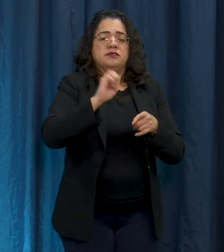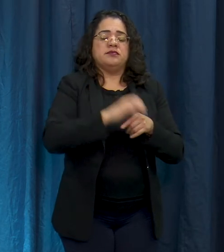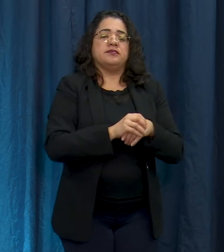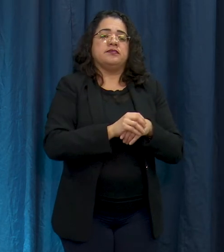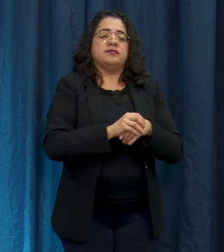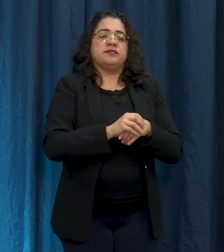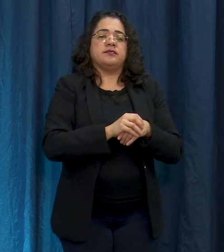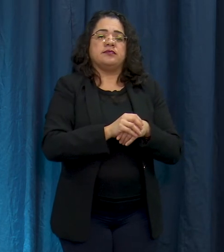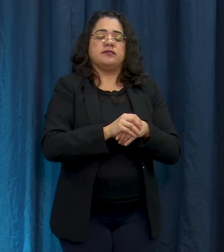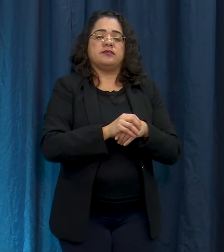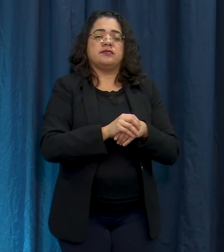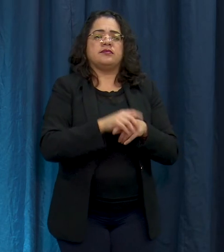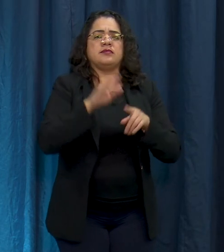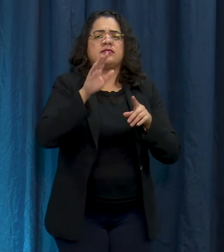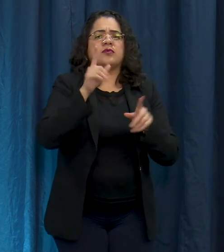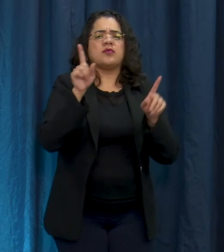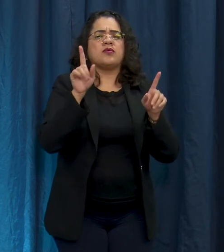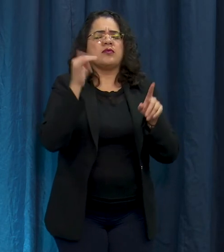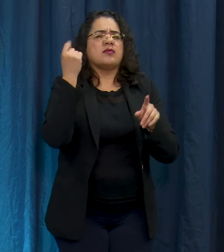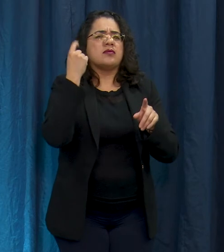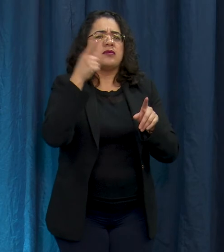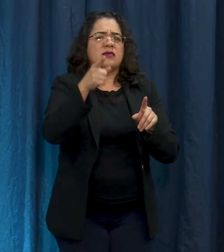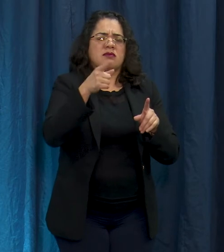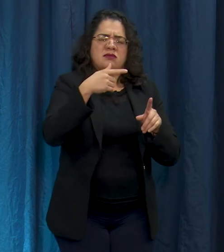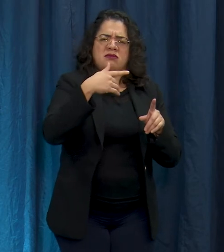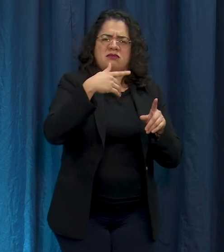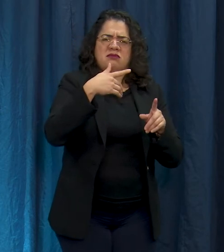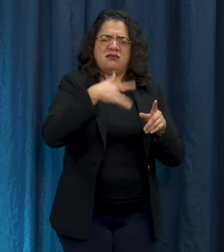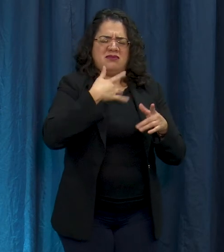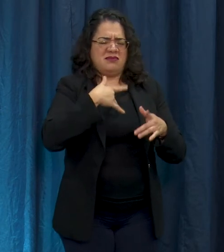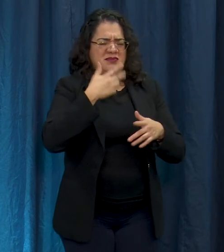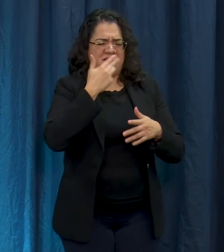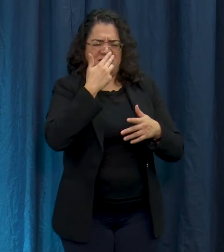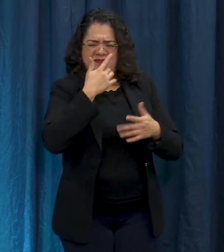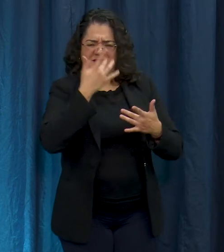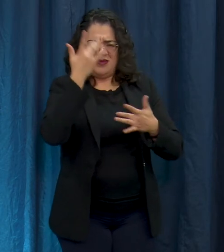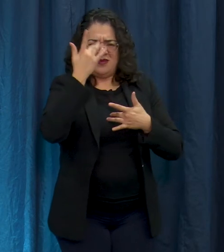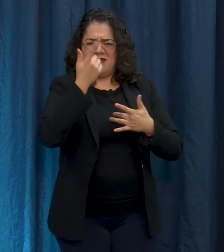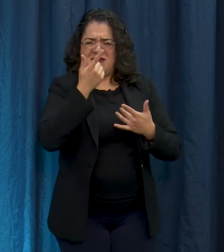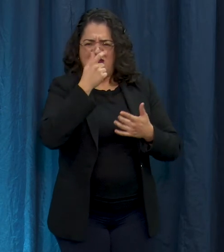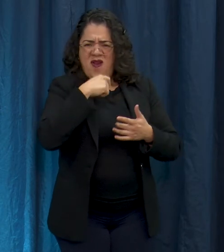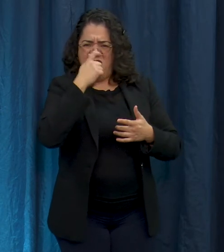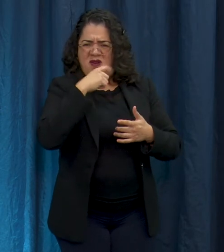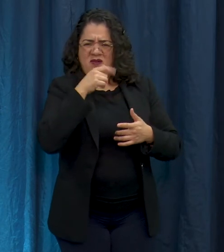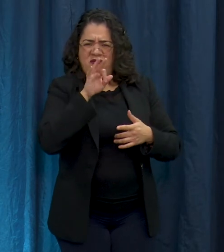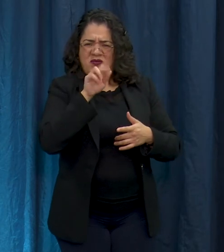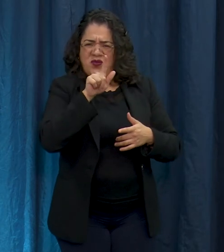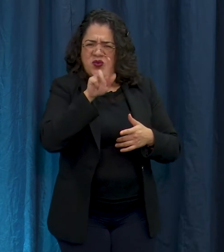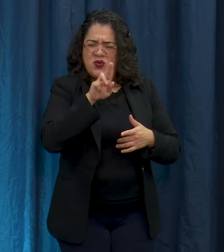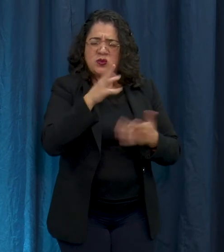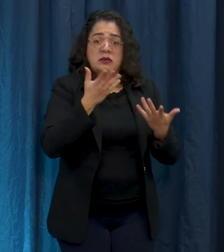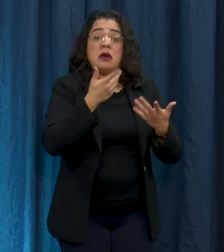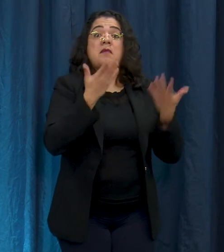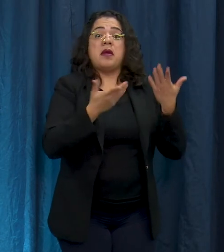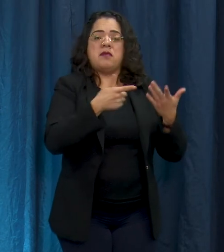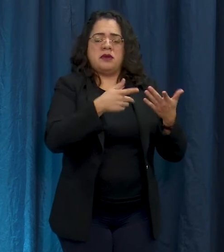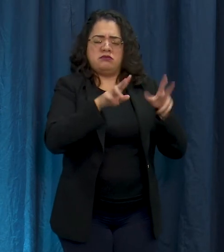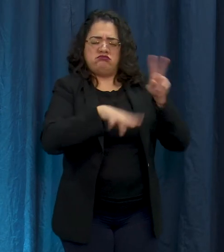Dependiendo de sus síntomas, puede ser que le hagan una prueba de COVID-19 ahí mismo o lo mandan a otro lugar.